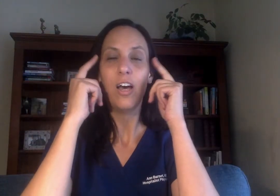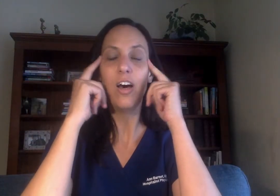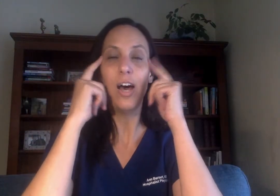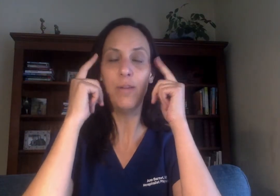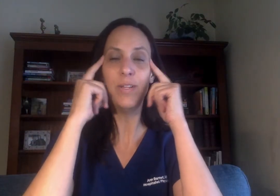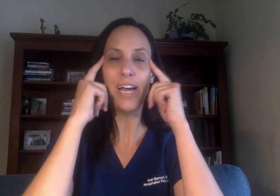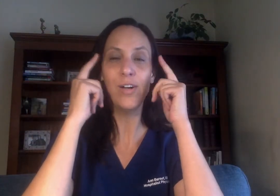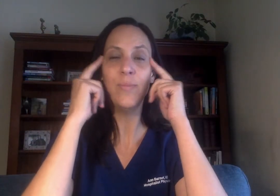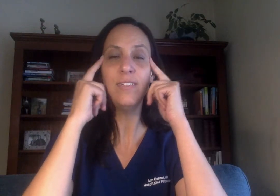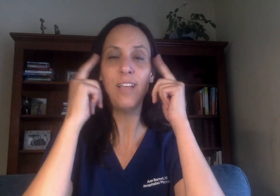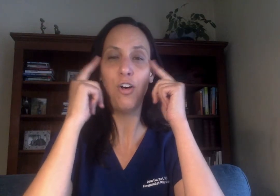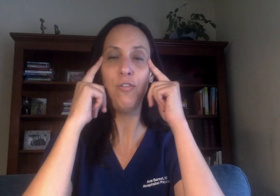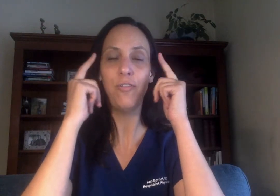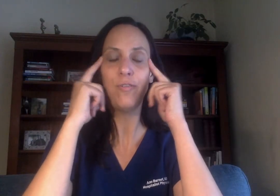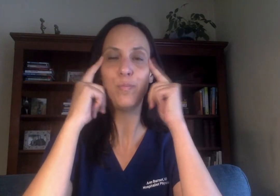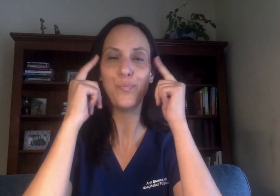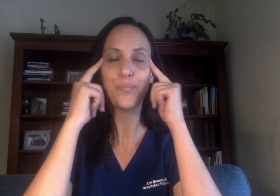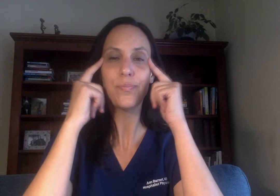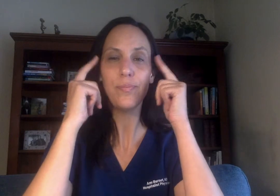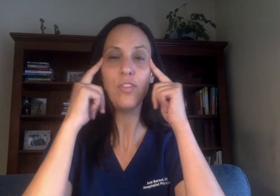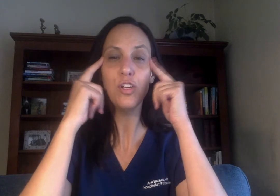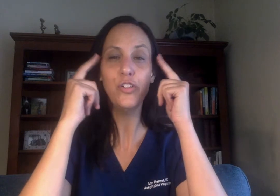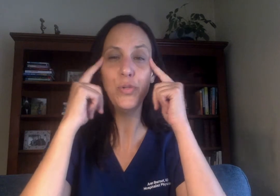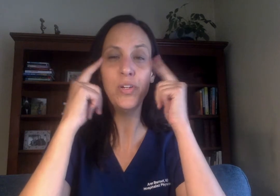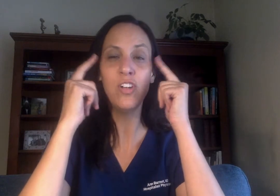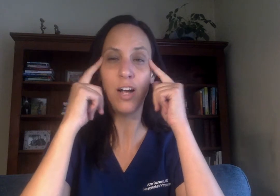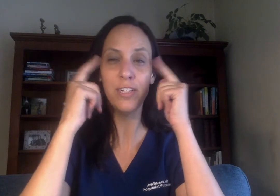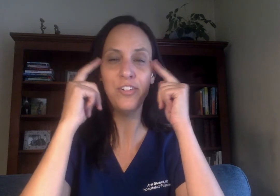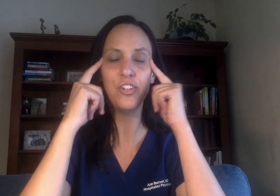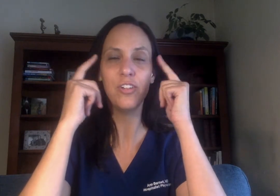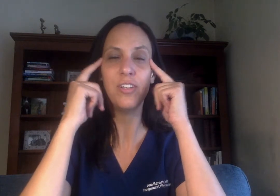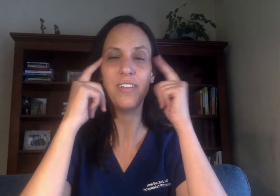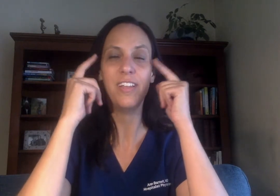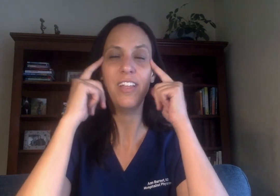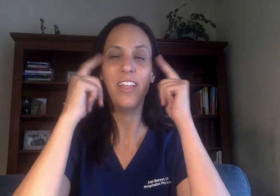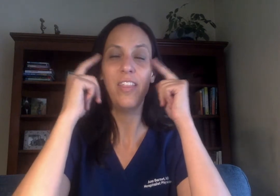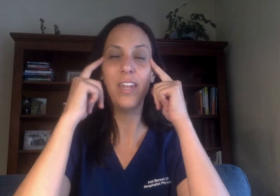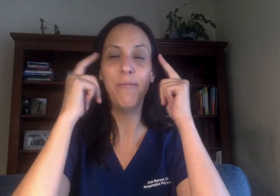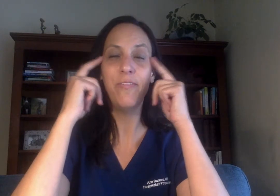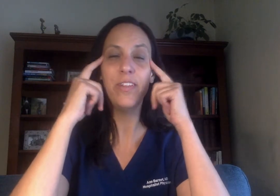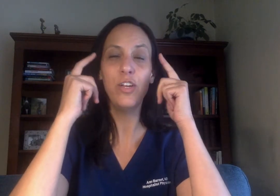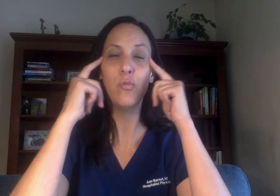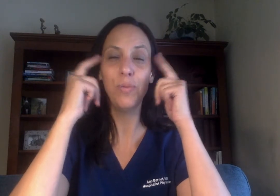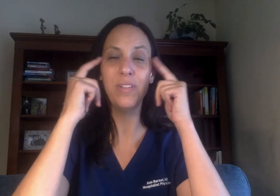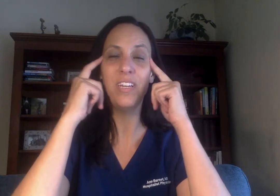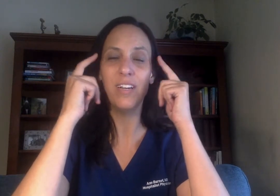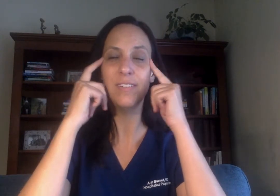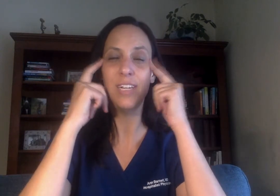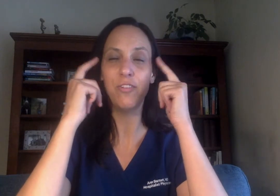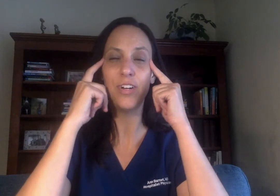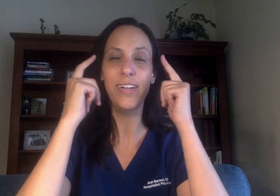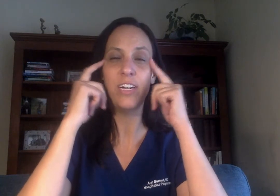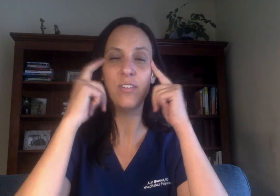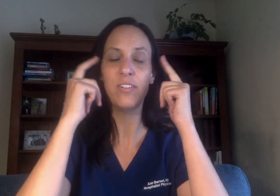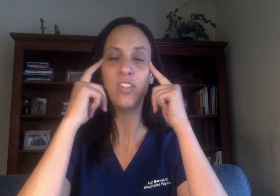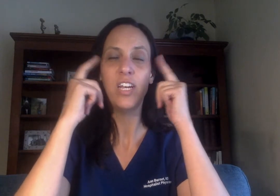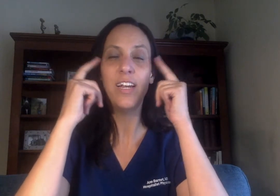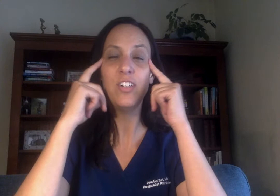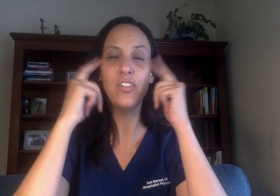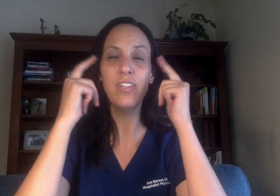I'm allowing myself to acknowledge that I'm feeling really unsafe right now. And actually